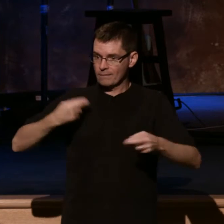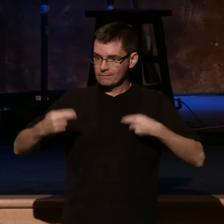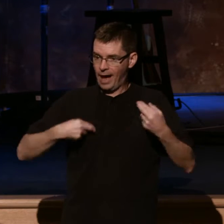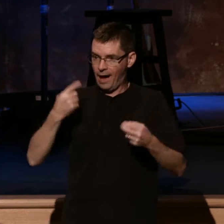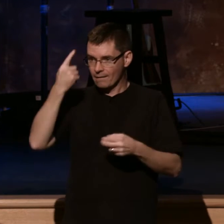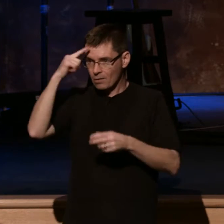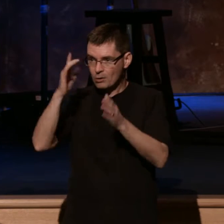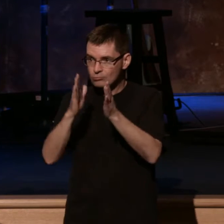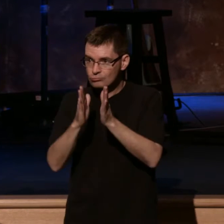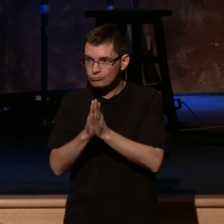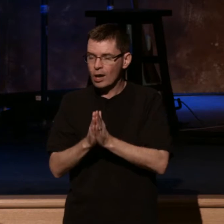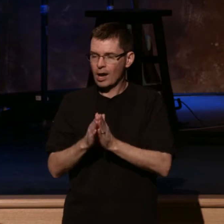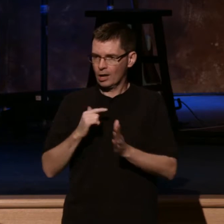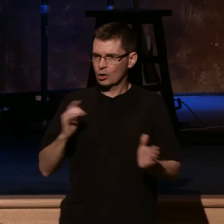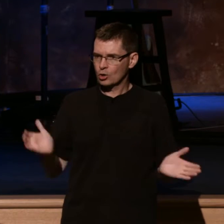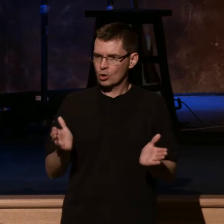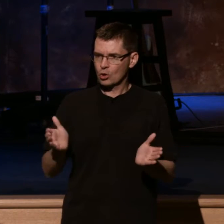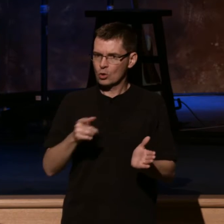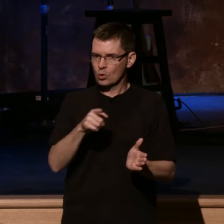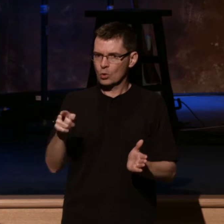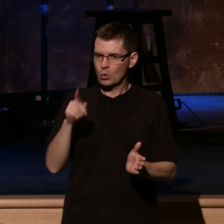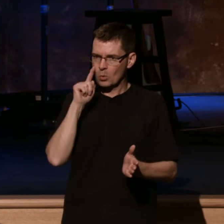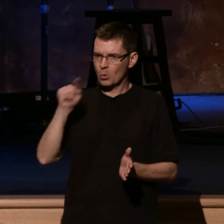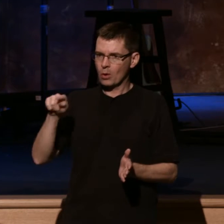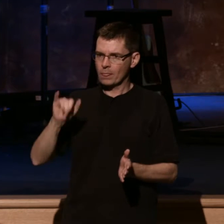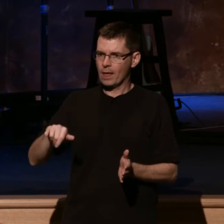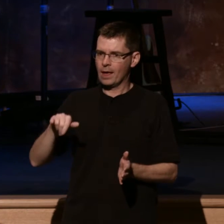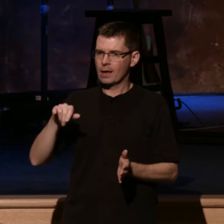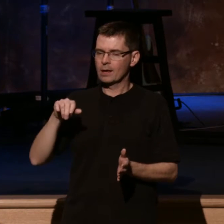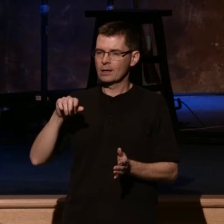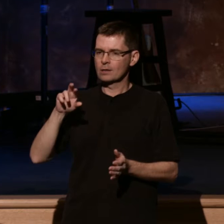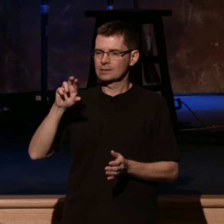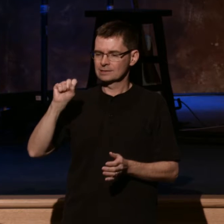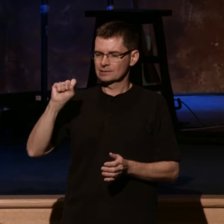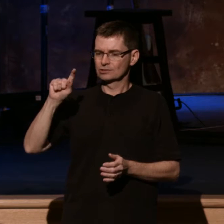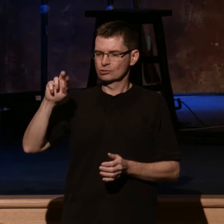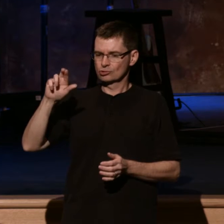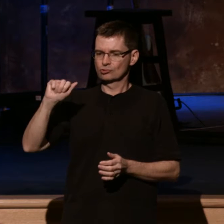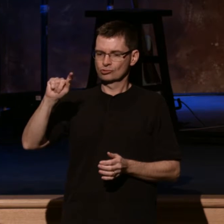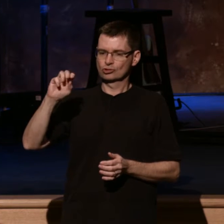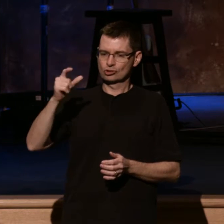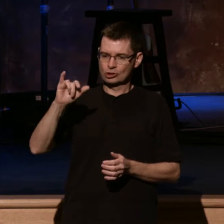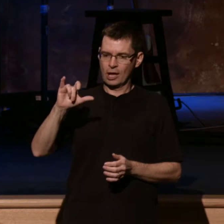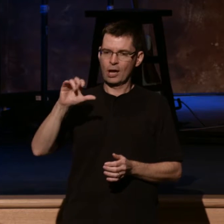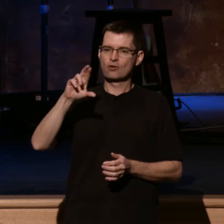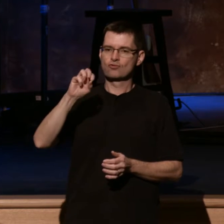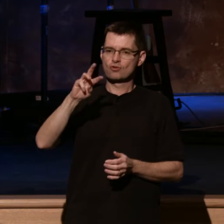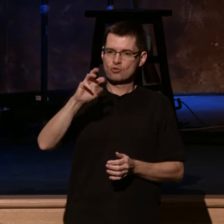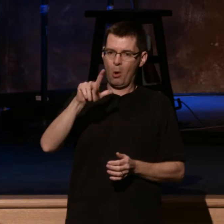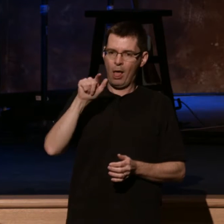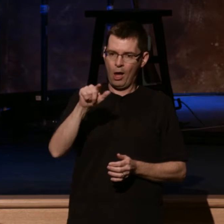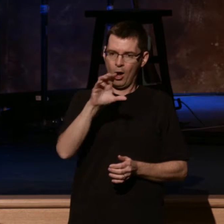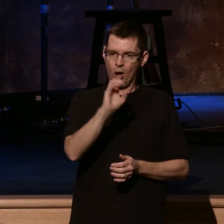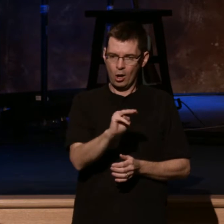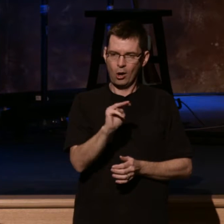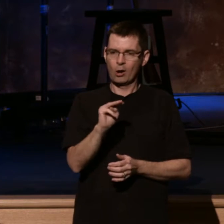pastors, I'd encourage you to check that out on our website, strategiccranula.com. And we'd love to get you involved in an ongoing